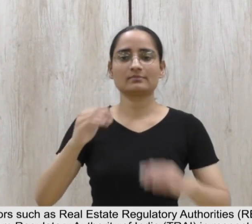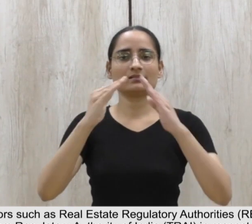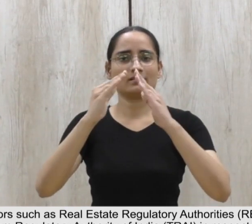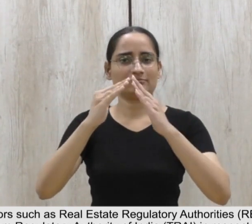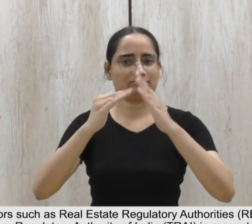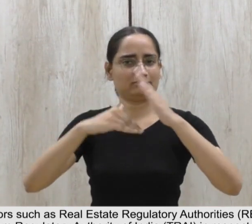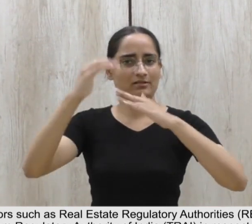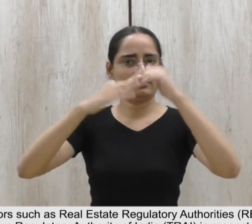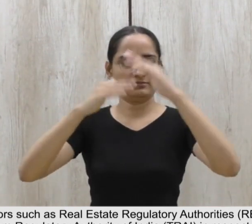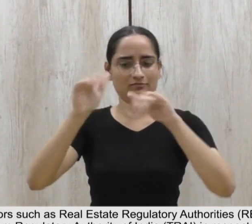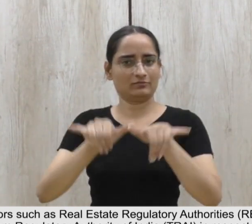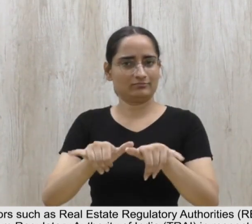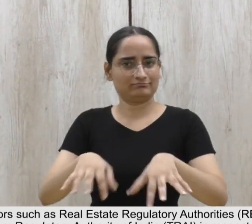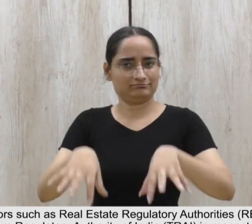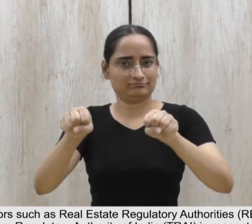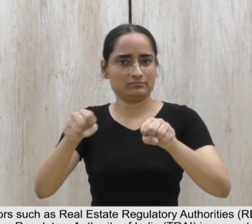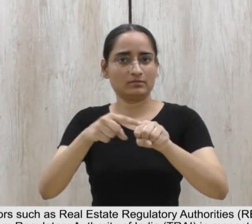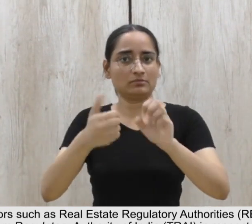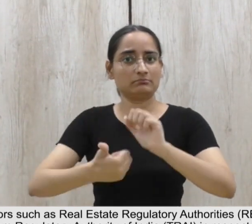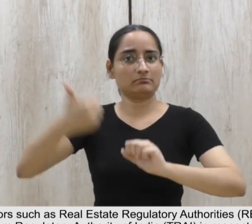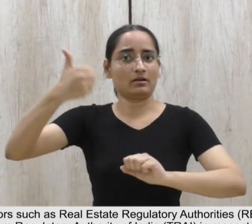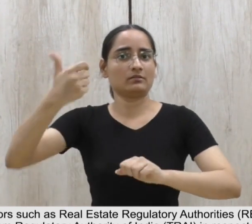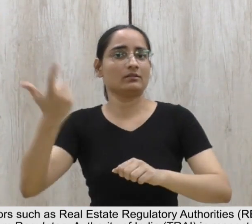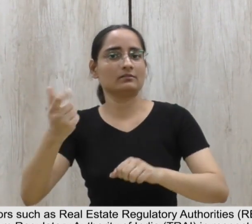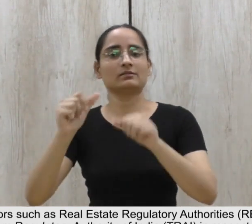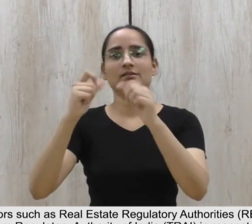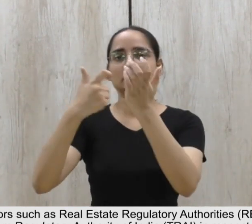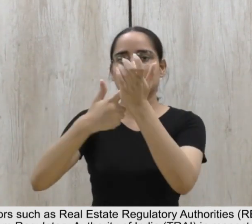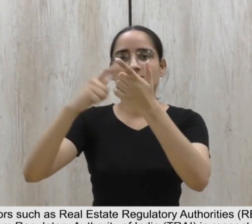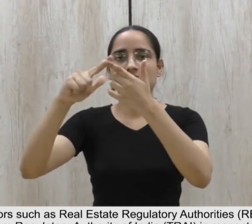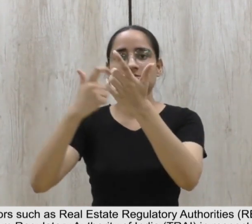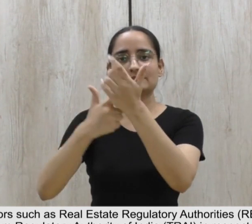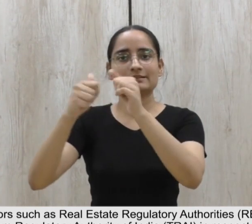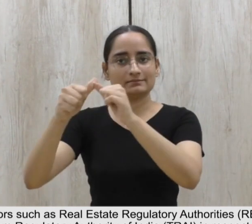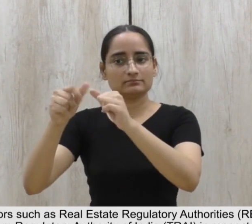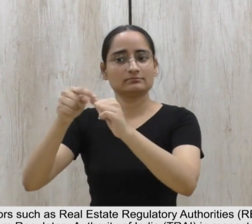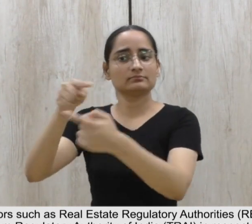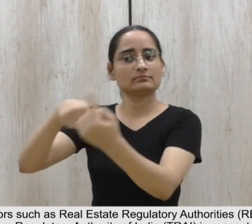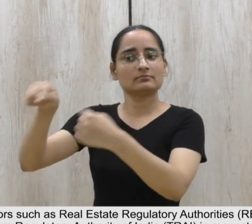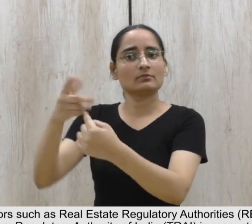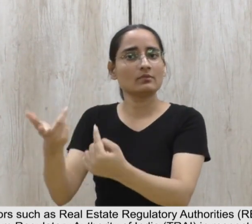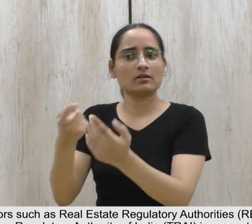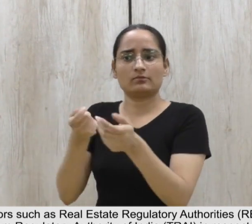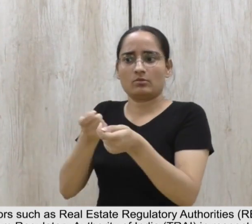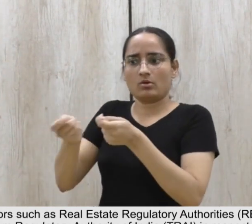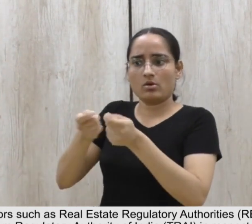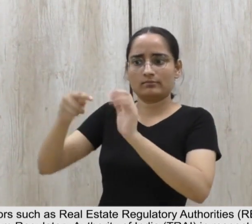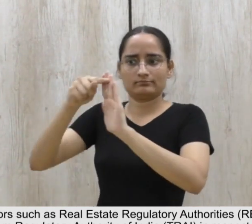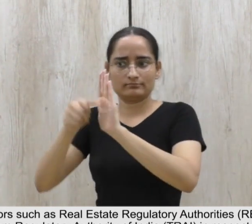the domain regulators such as real estate